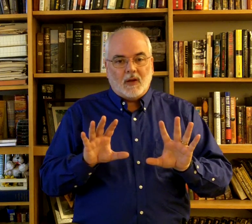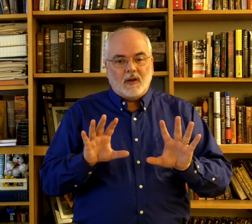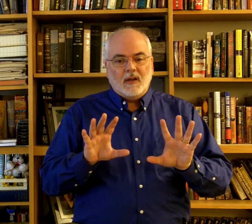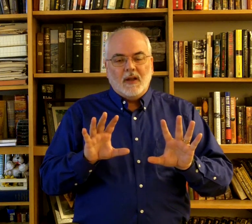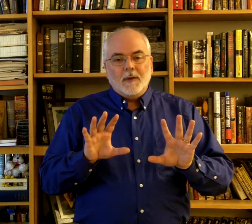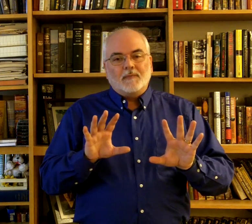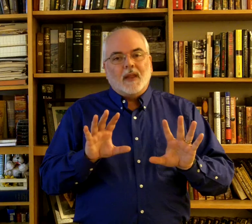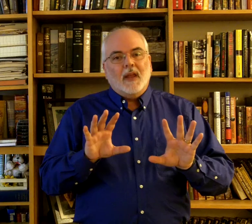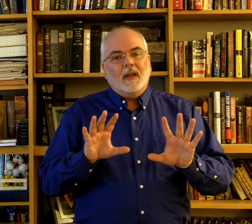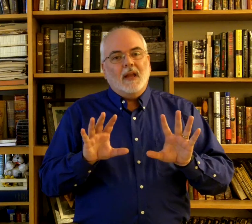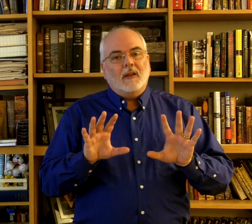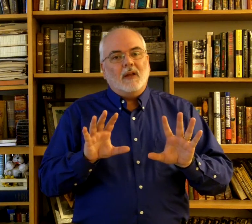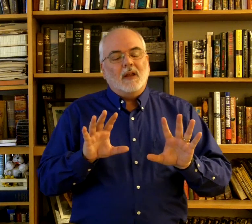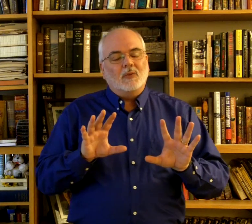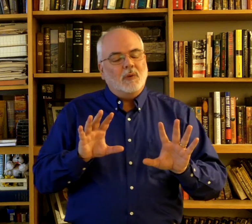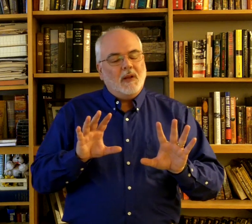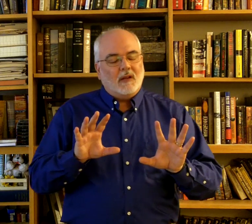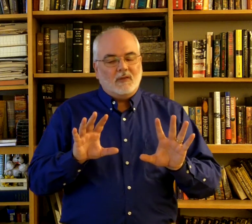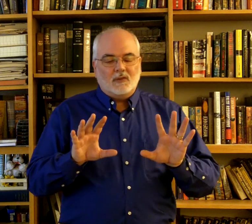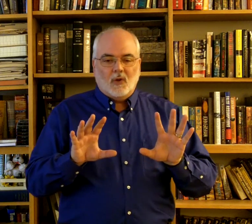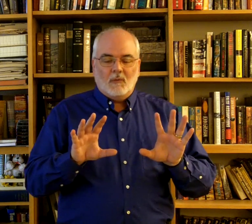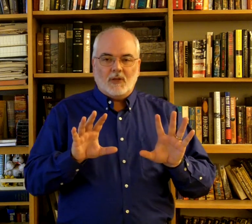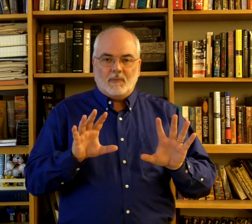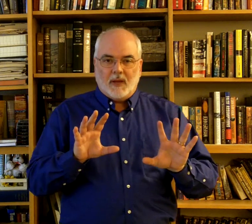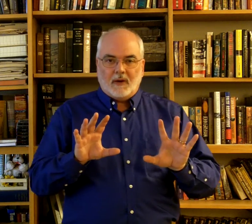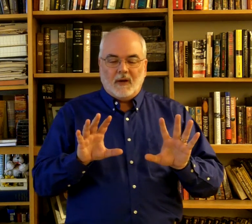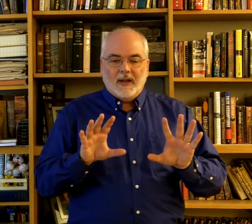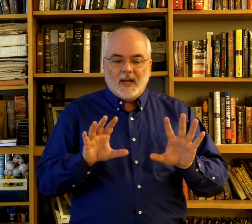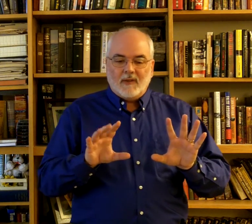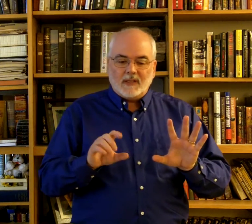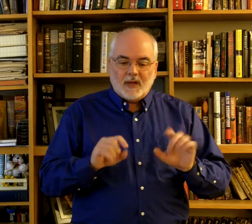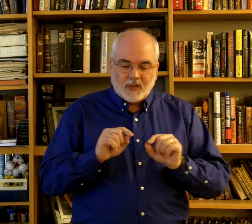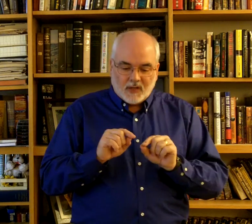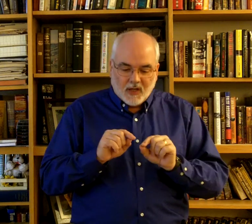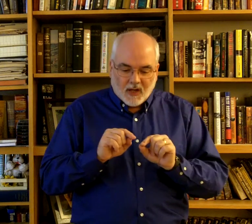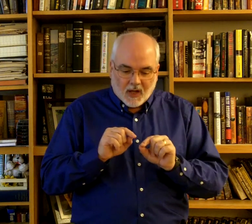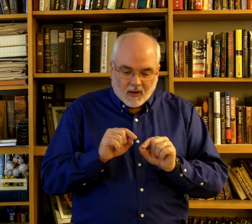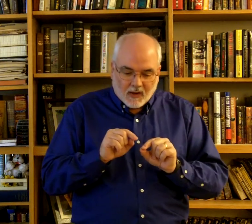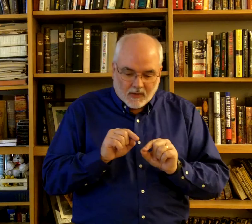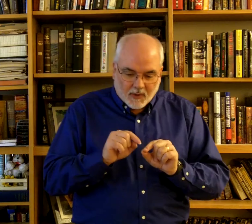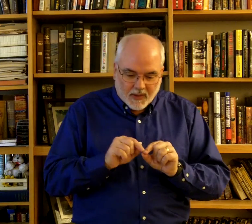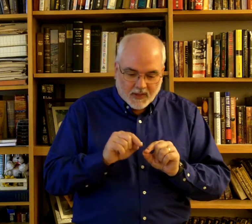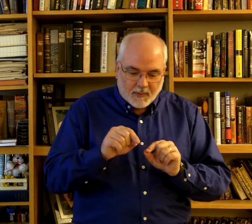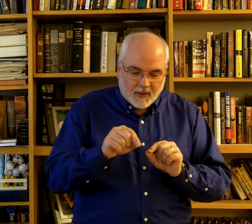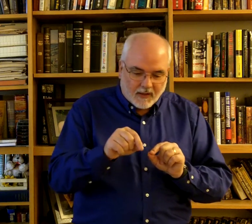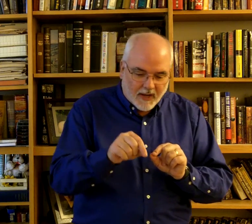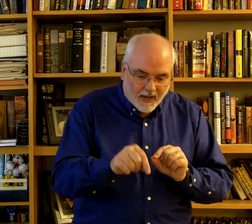And, again, this would be so much better if it's not just participant in